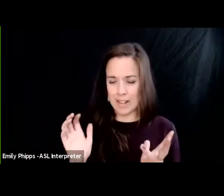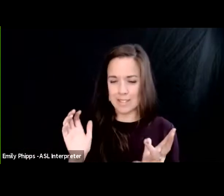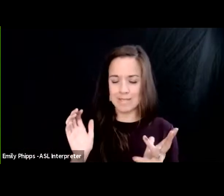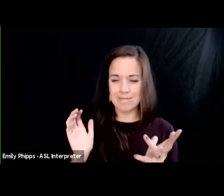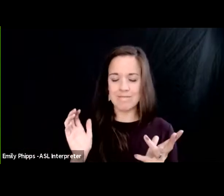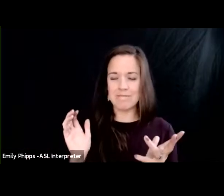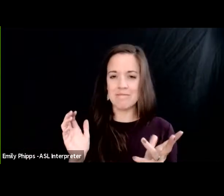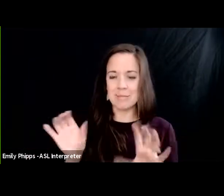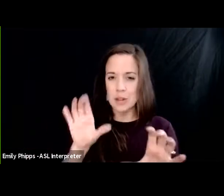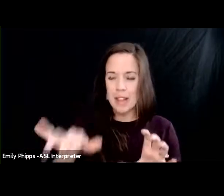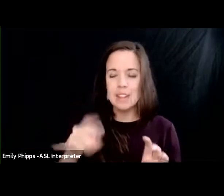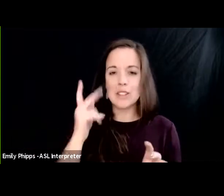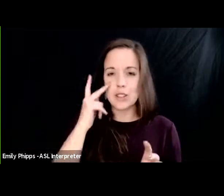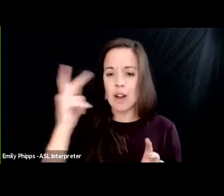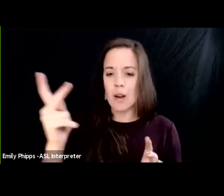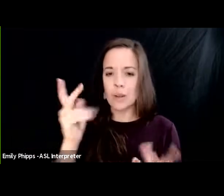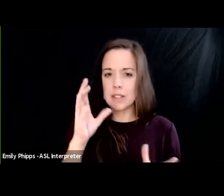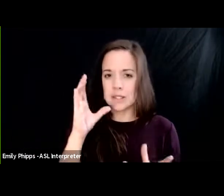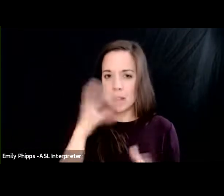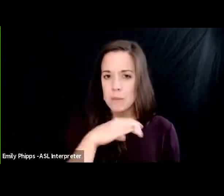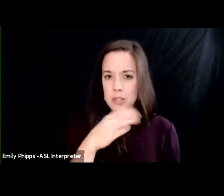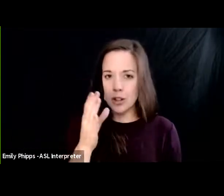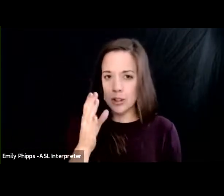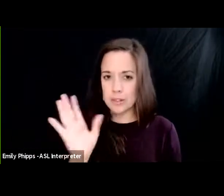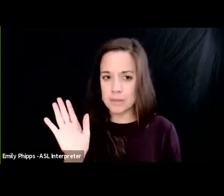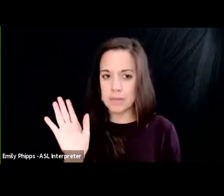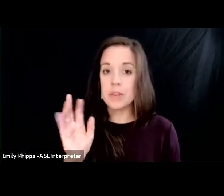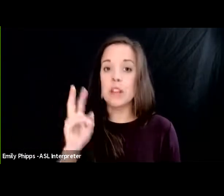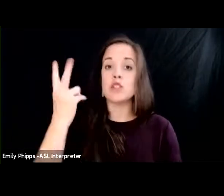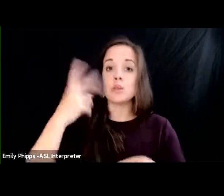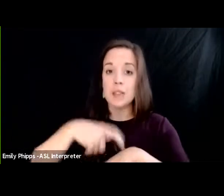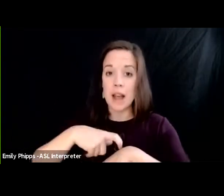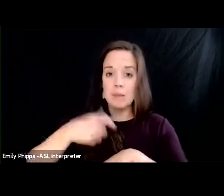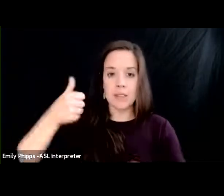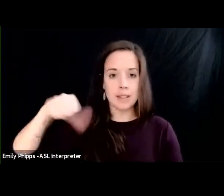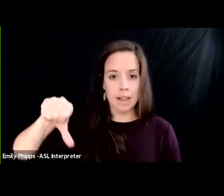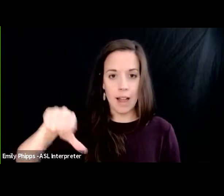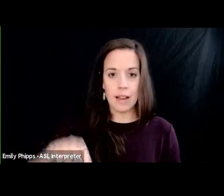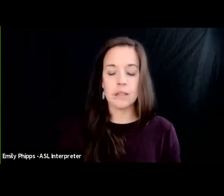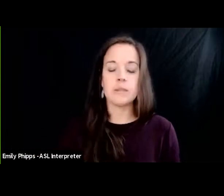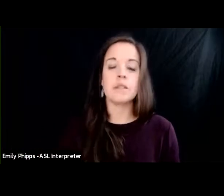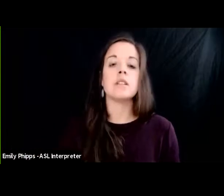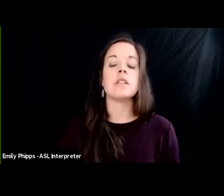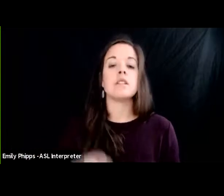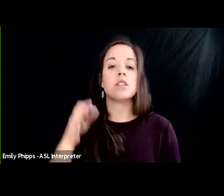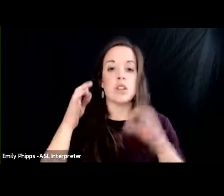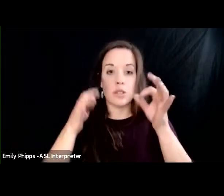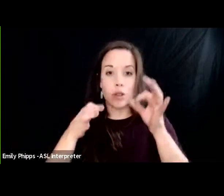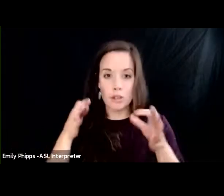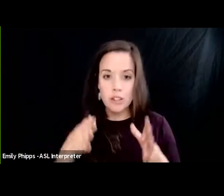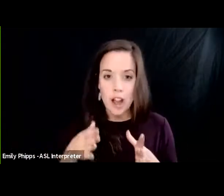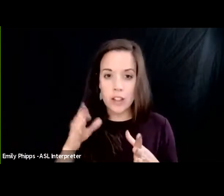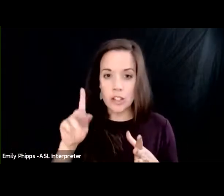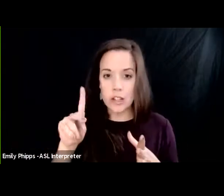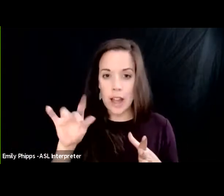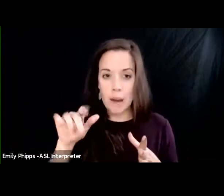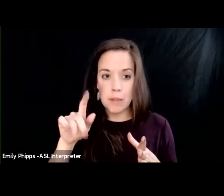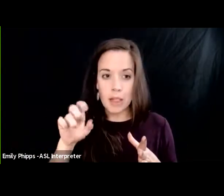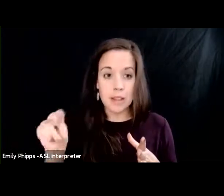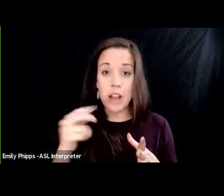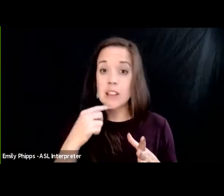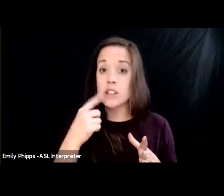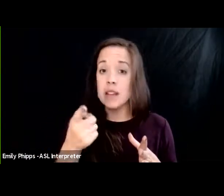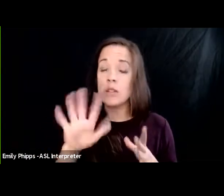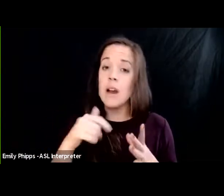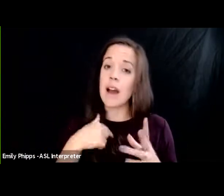that it was absurd on its face two times they declined so then judge kaplan who by the way i should tell you i